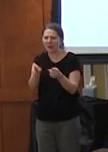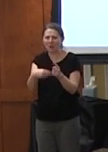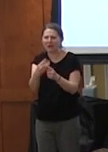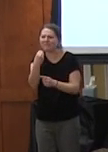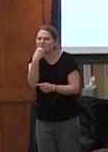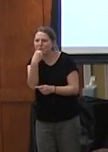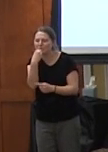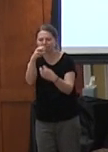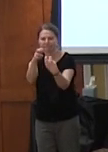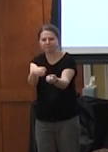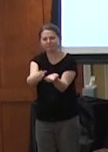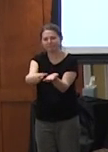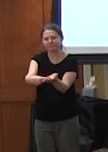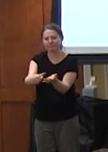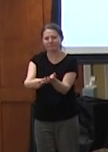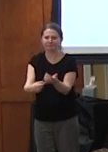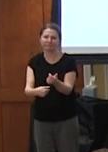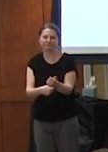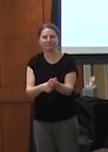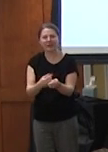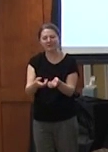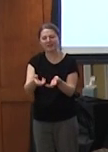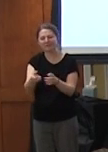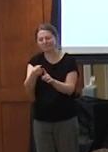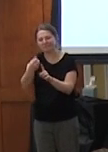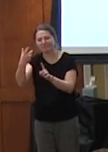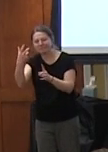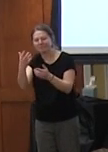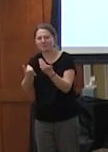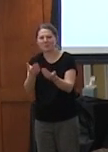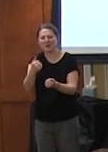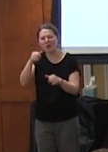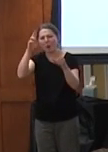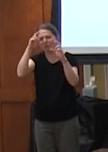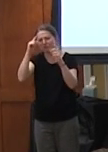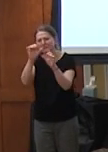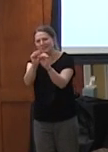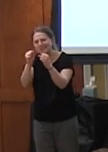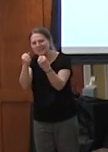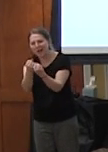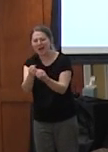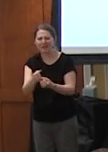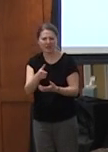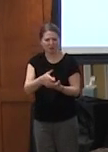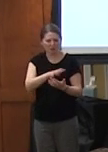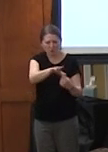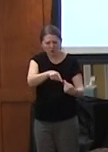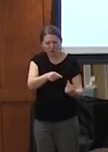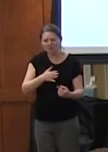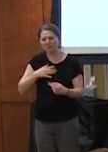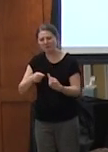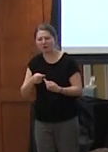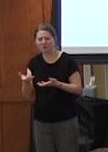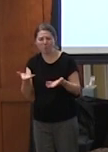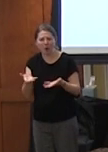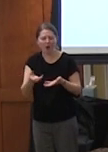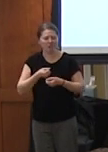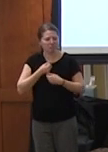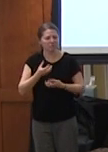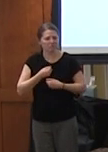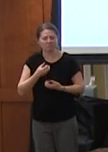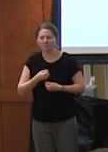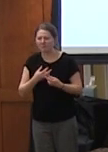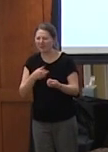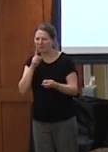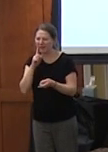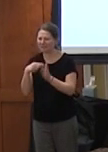down and talk about what is the hope for society what are you struggling with and that's it sounds simple but it's part of that demonstrating